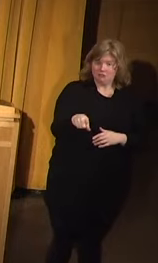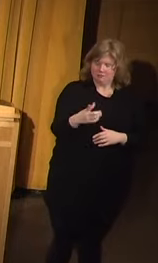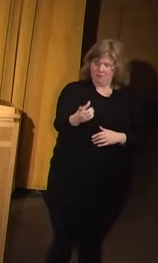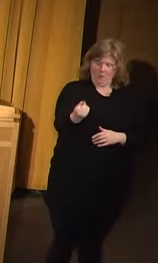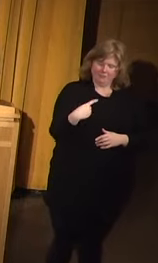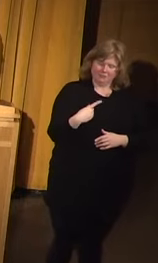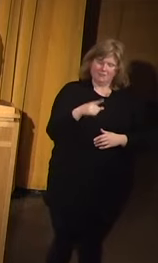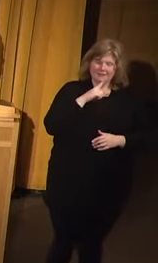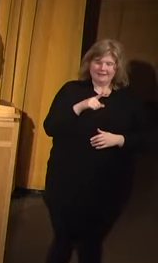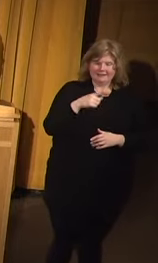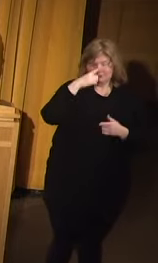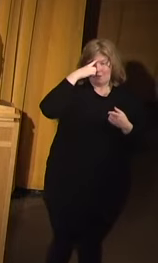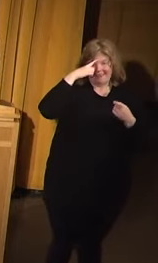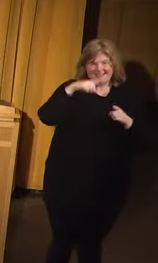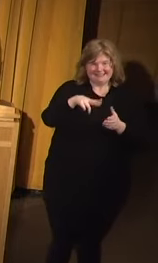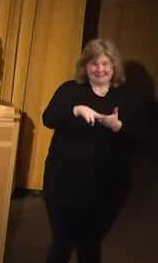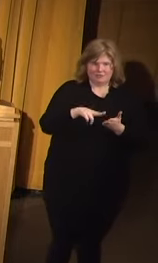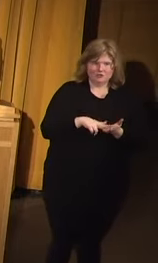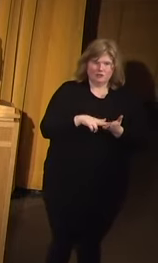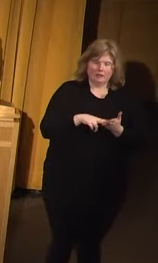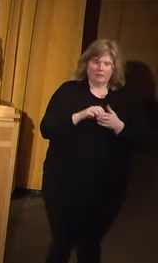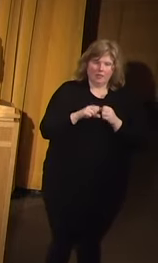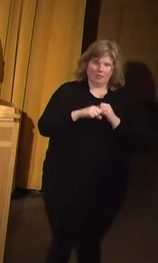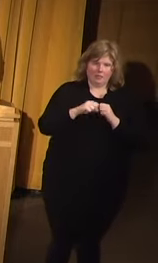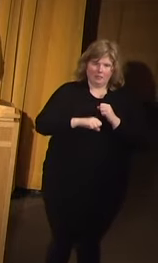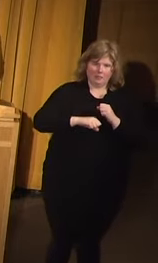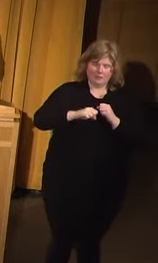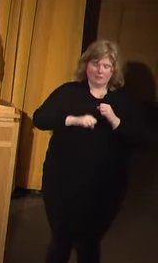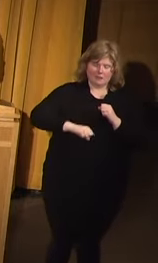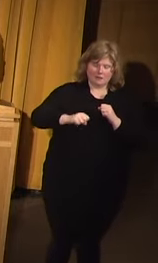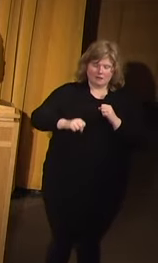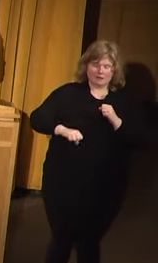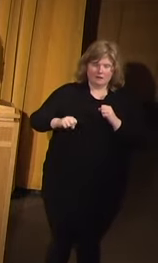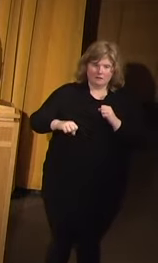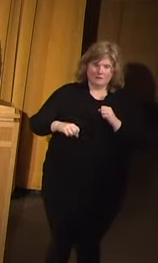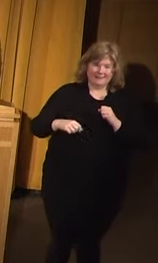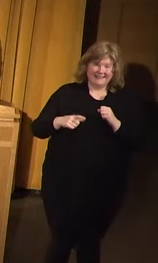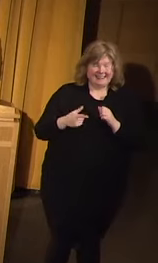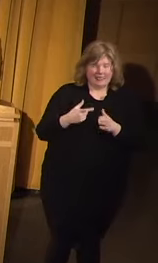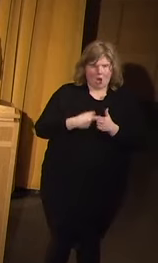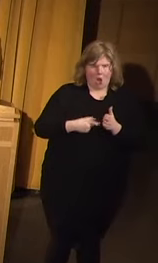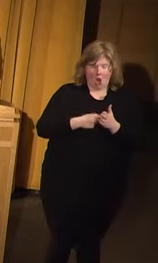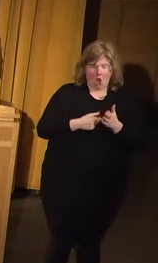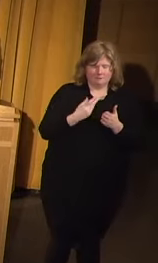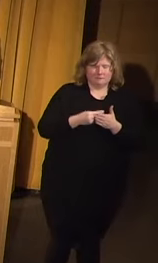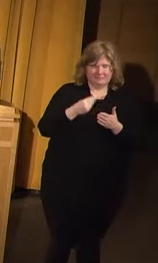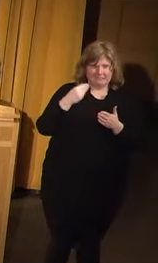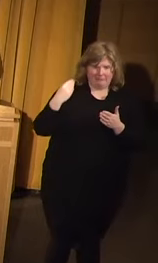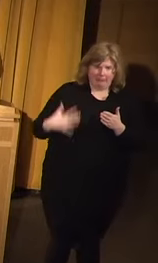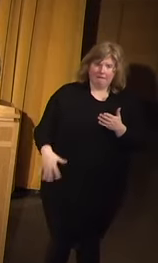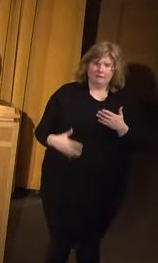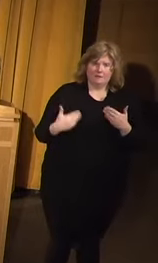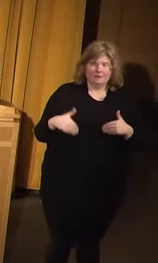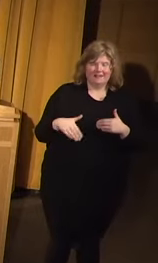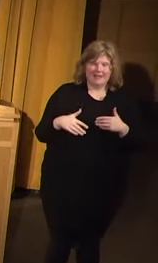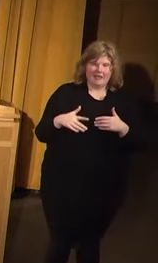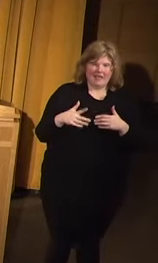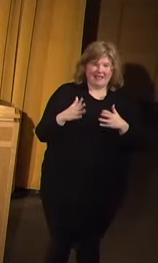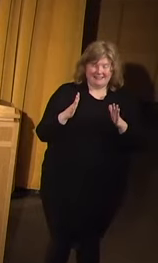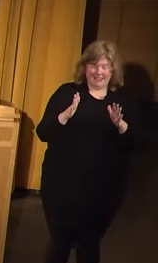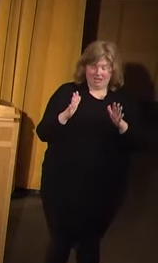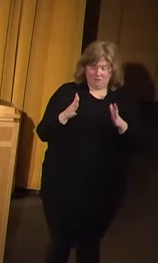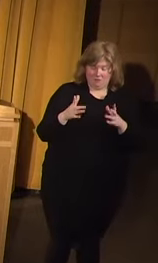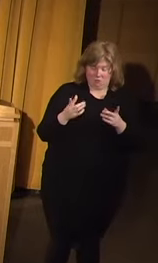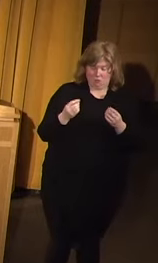that consent decrees have – they drag on, they have a history of costing millions of dollars and delivering little.